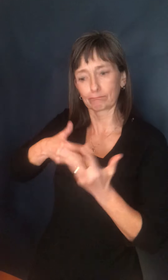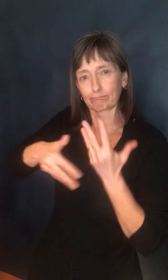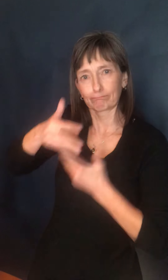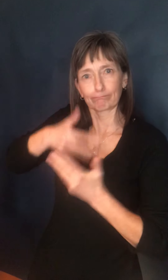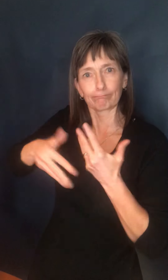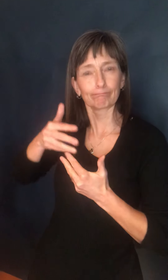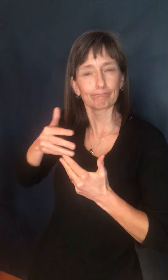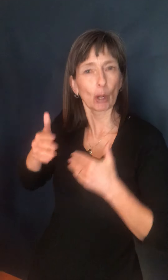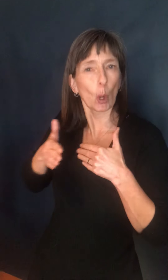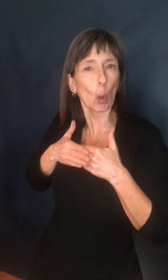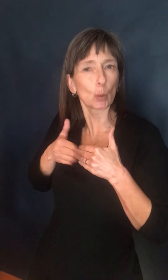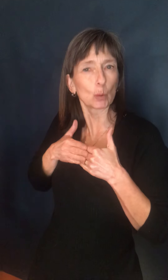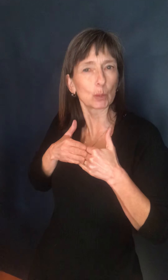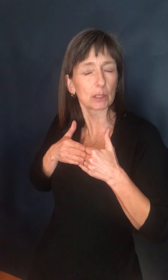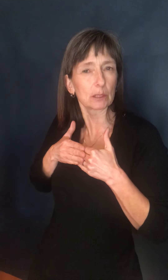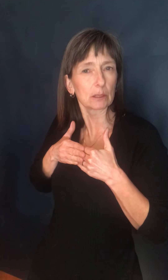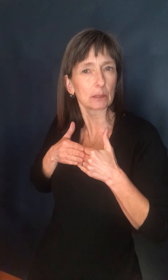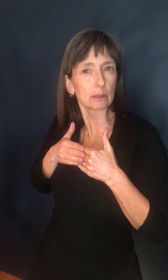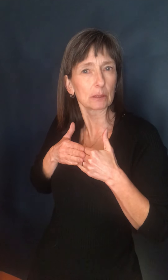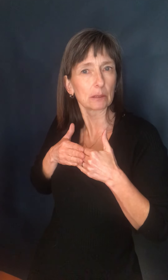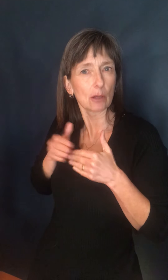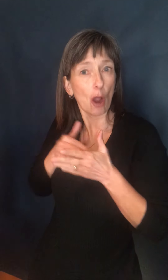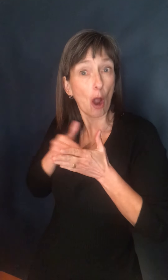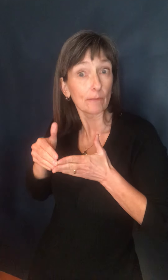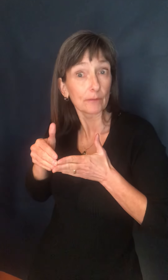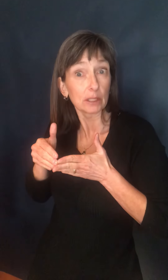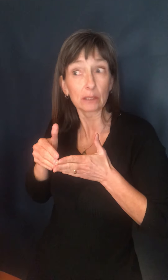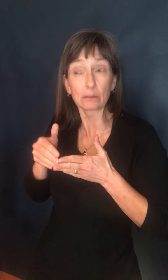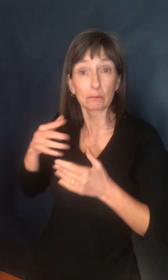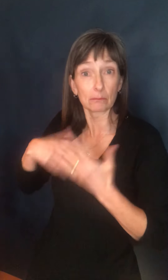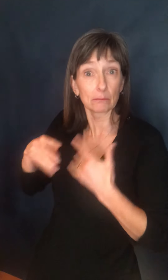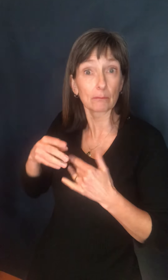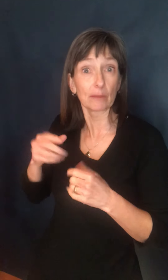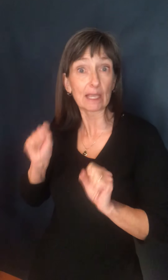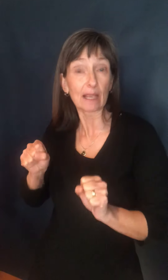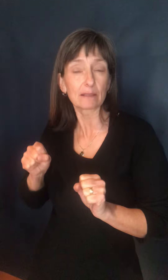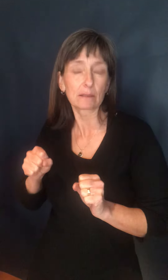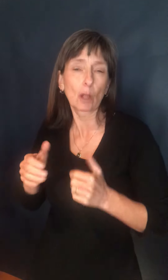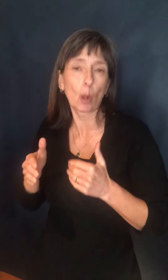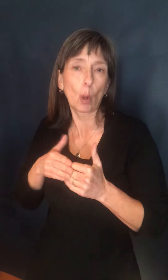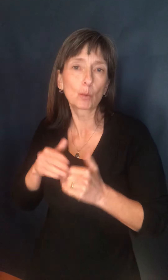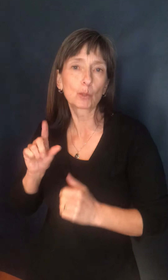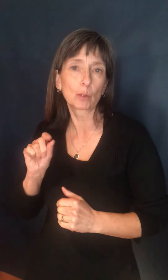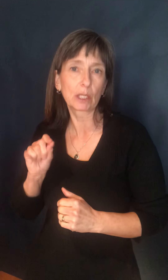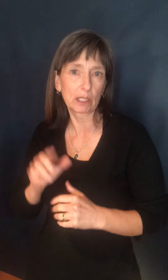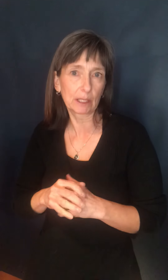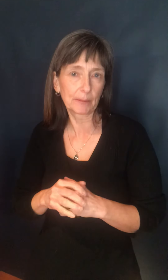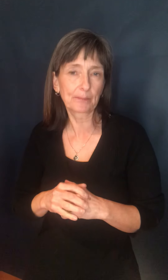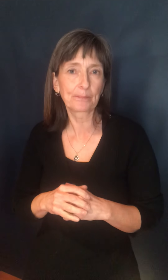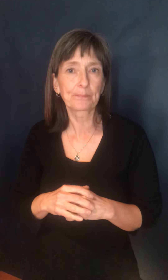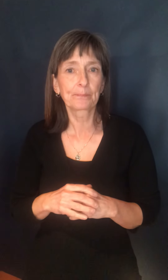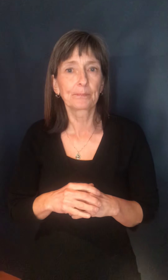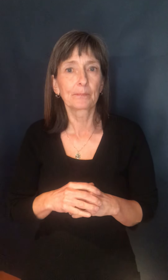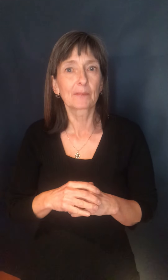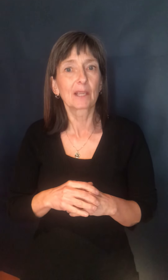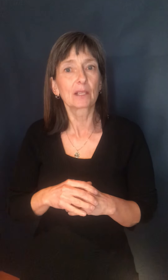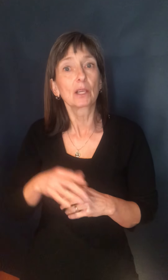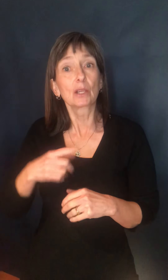with them, as well as how long in duration the close interaction is. So once again, it is defined by people, space,